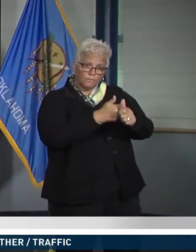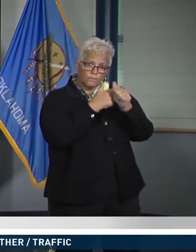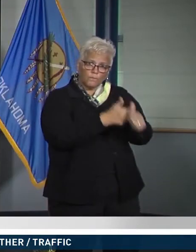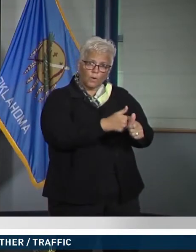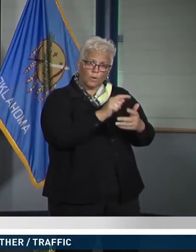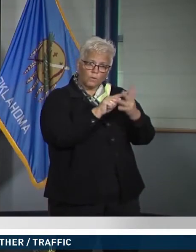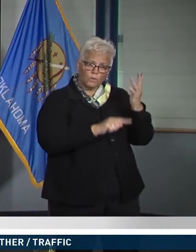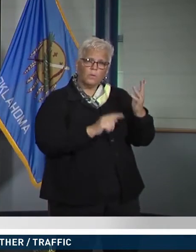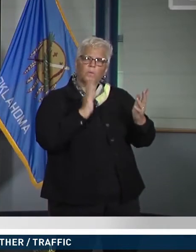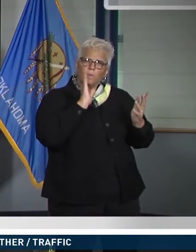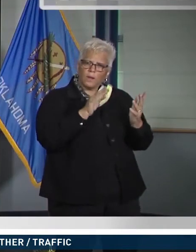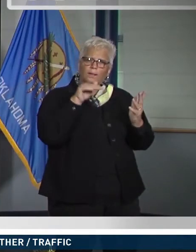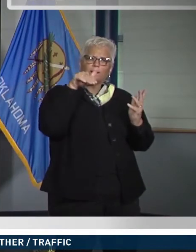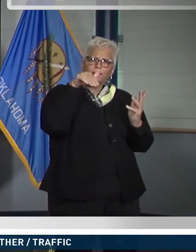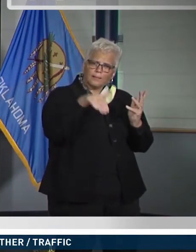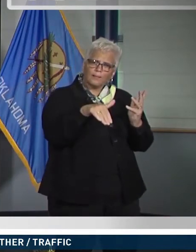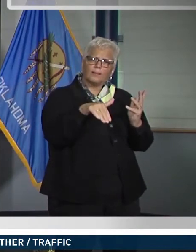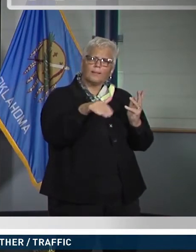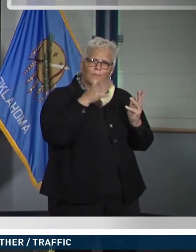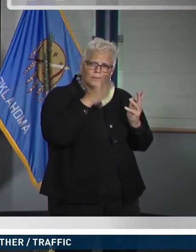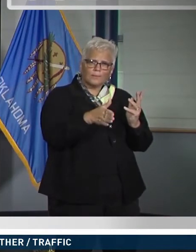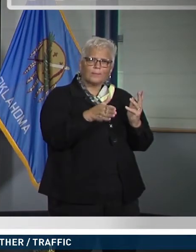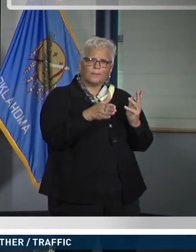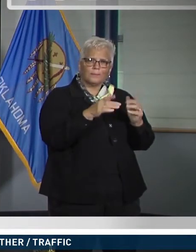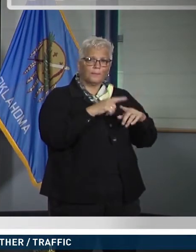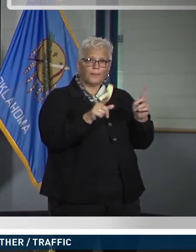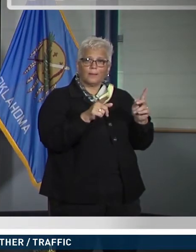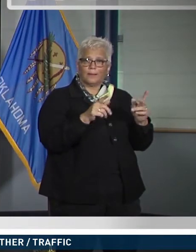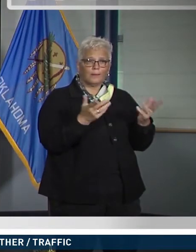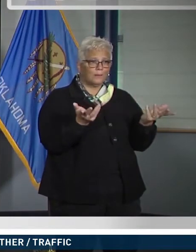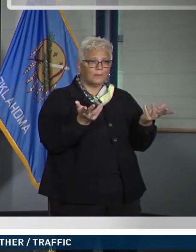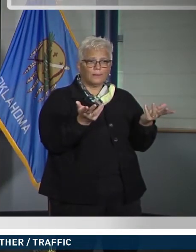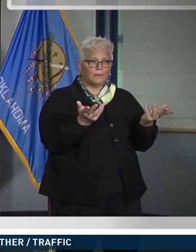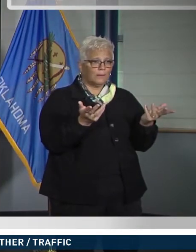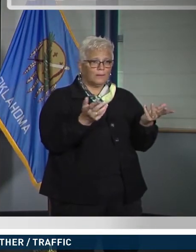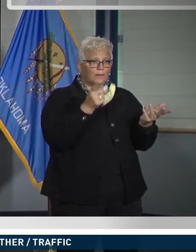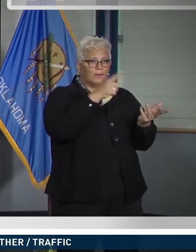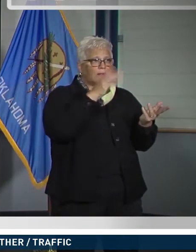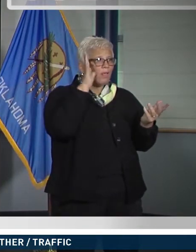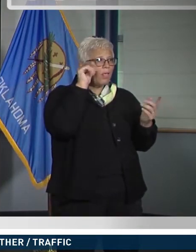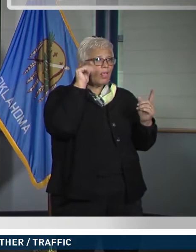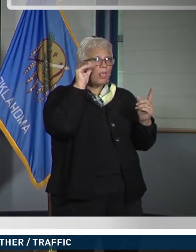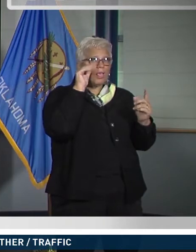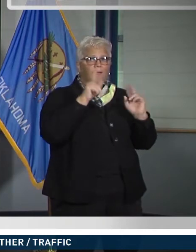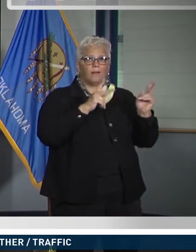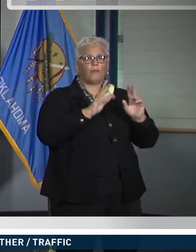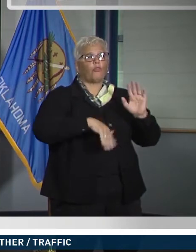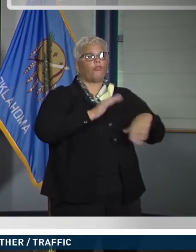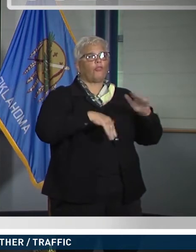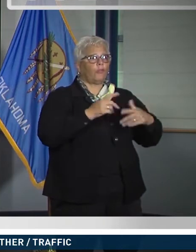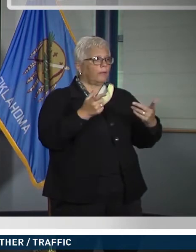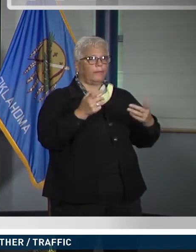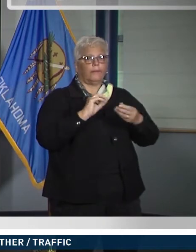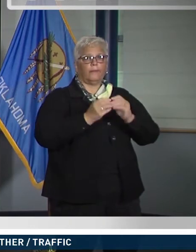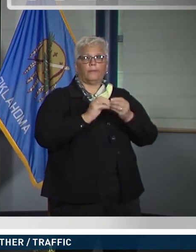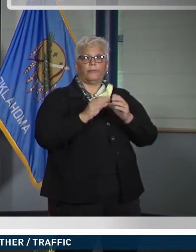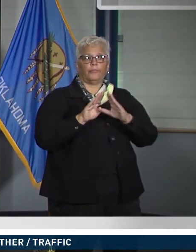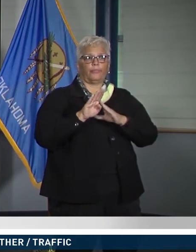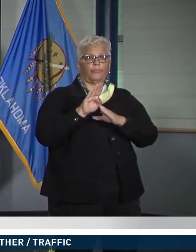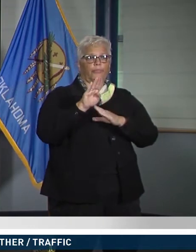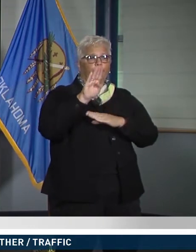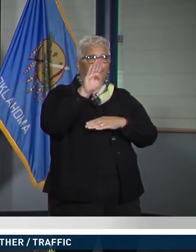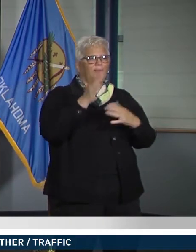But our modelings show us that if we can't normalize this kind of activity and really get people to be aware and sensitive to